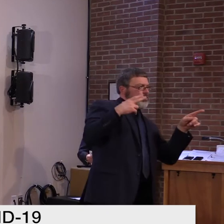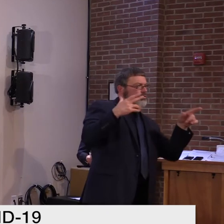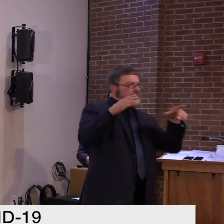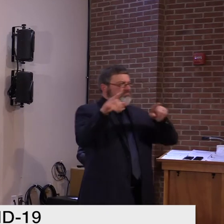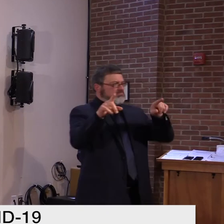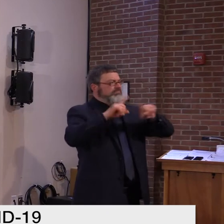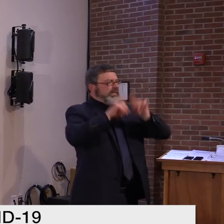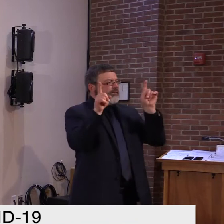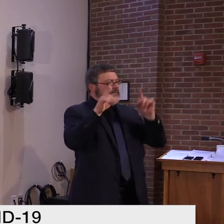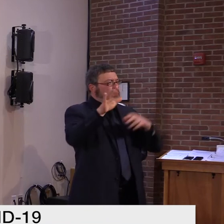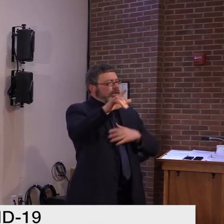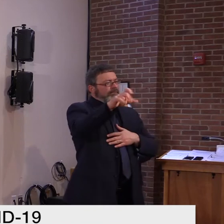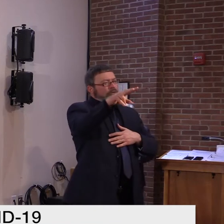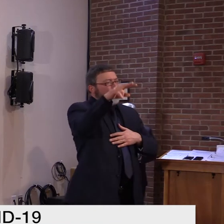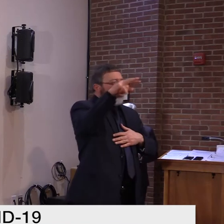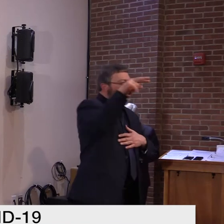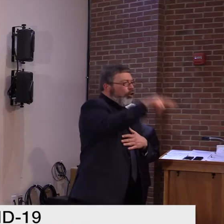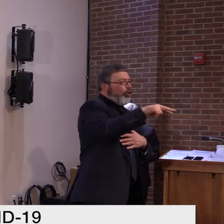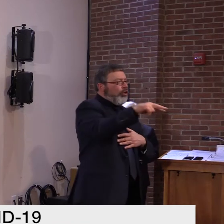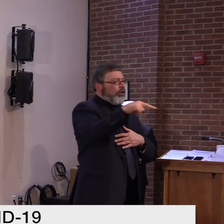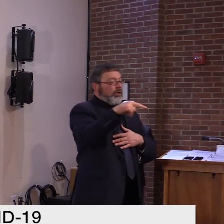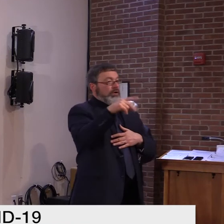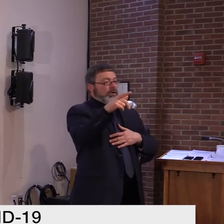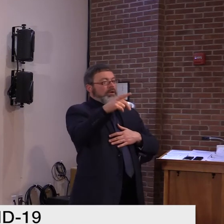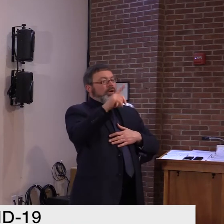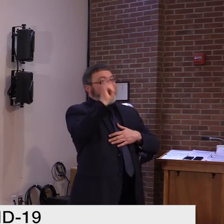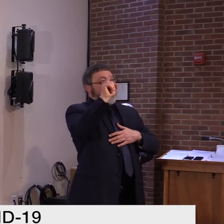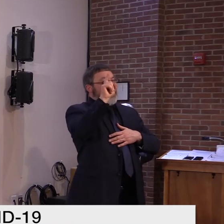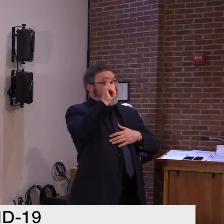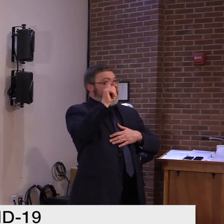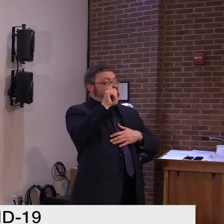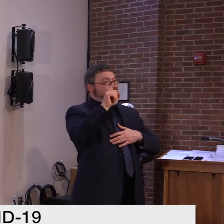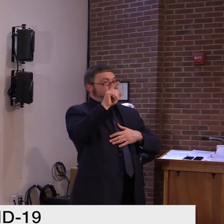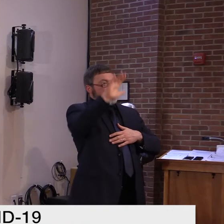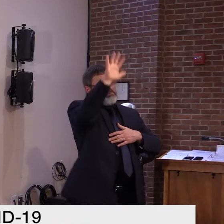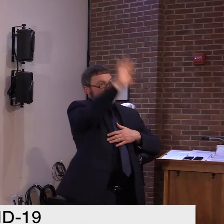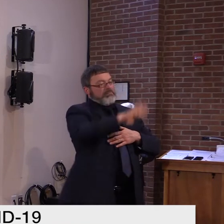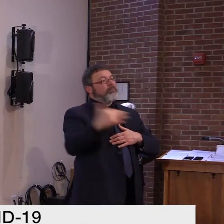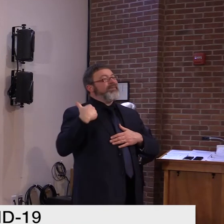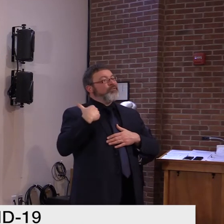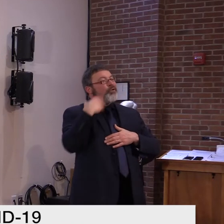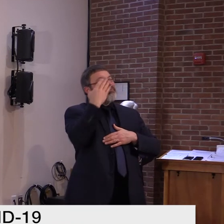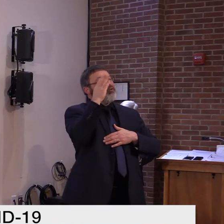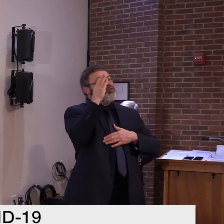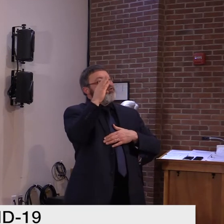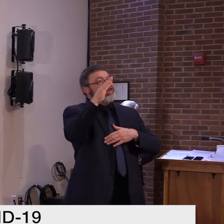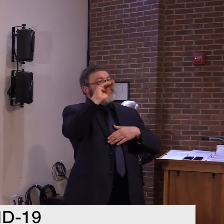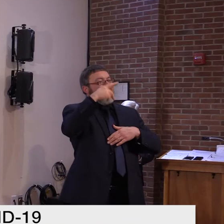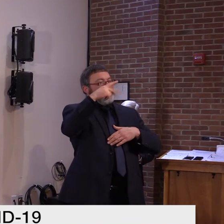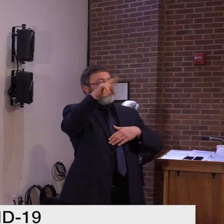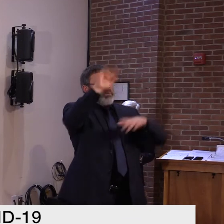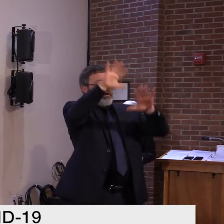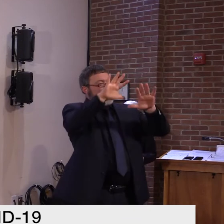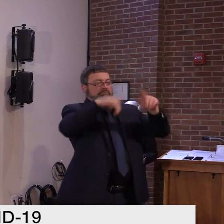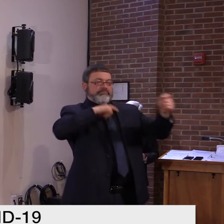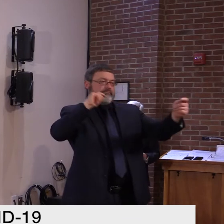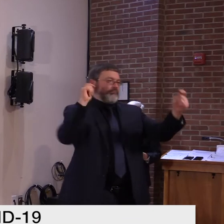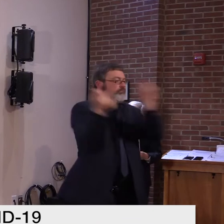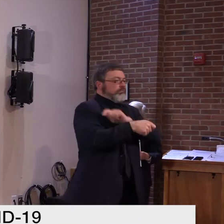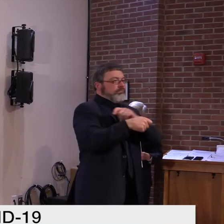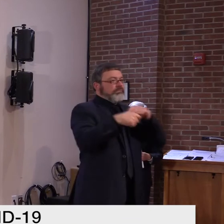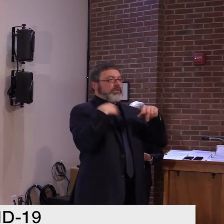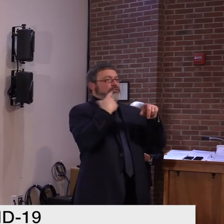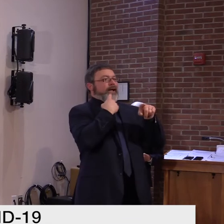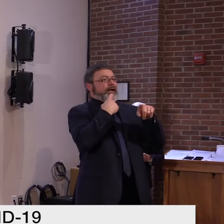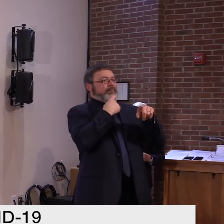half full, half of our counties are green and yellow. Okay? So your question is really asking, are the green and